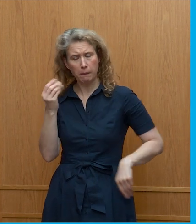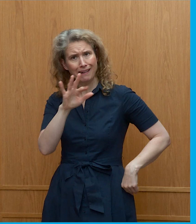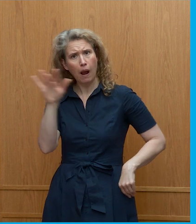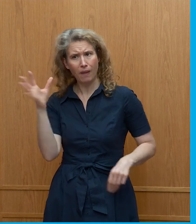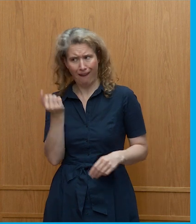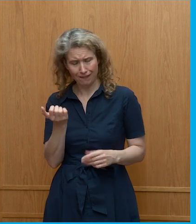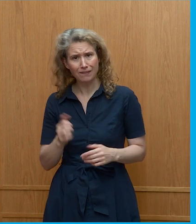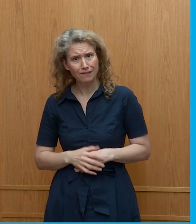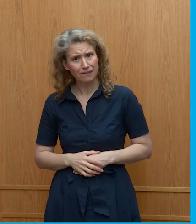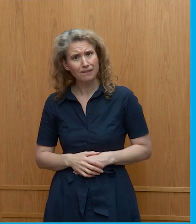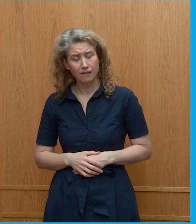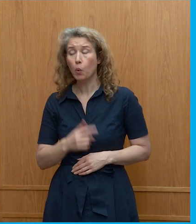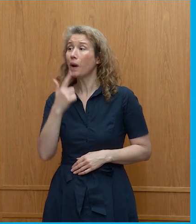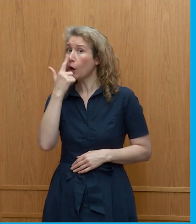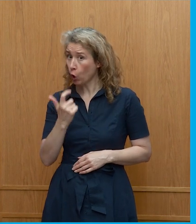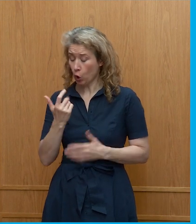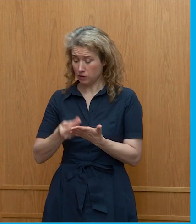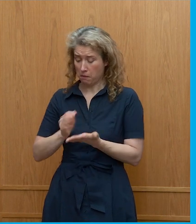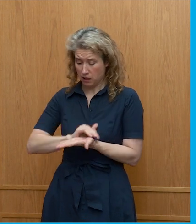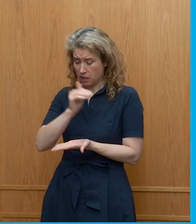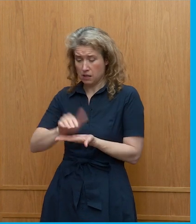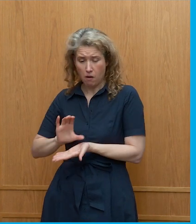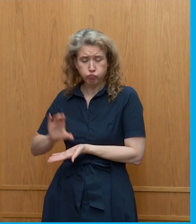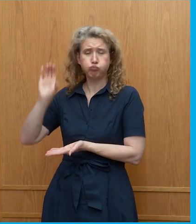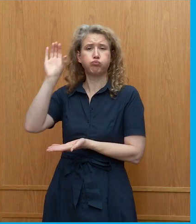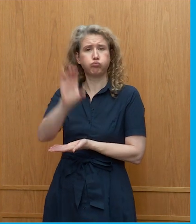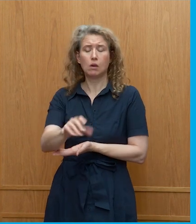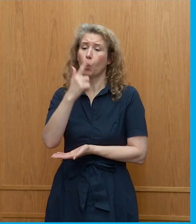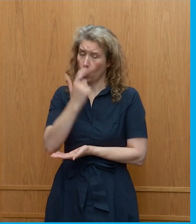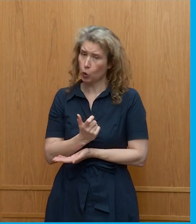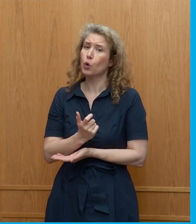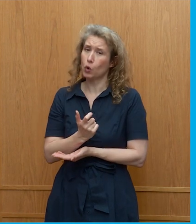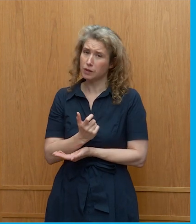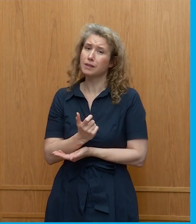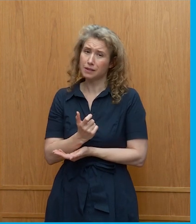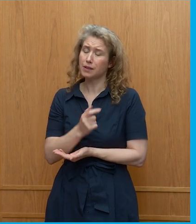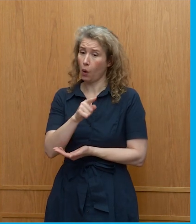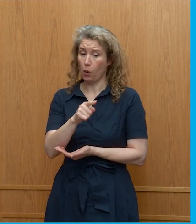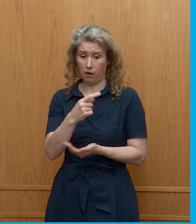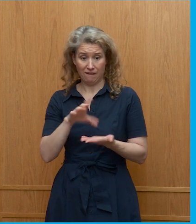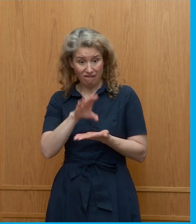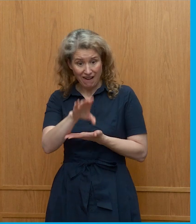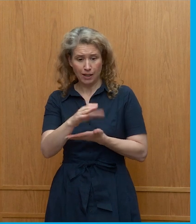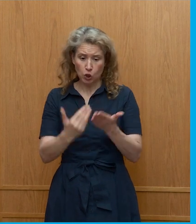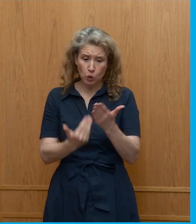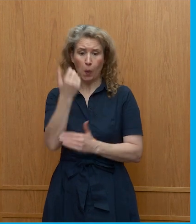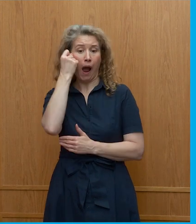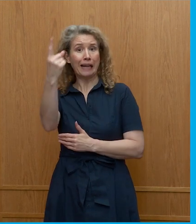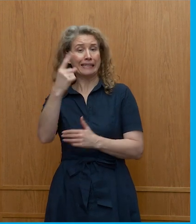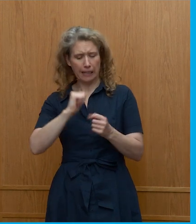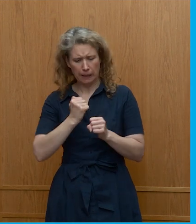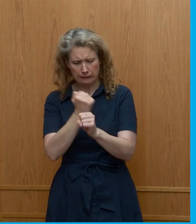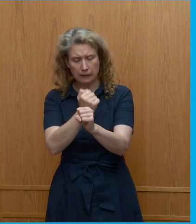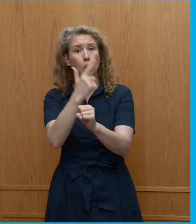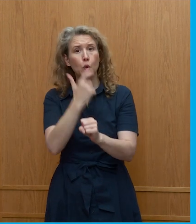Like, we can assign a lot of cash to some of these investments. And